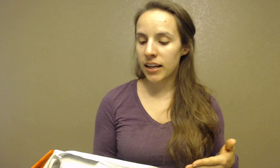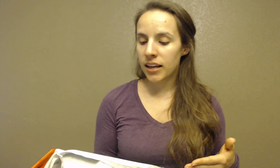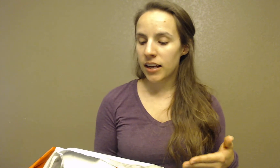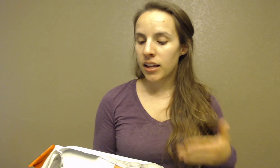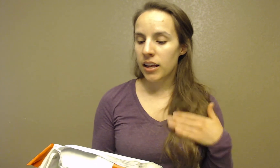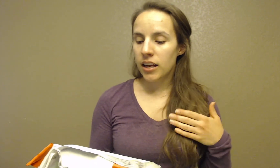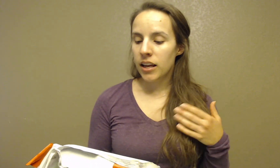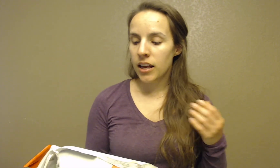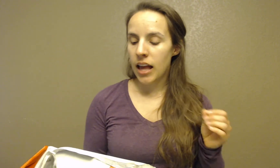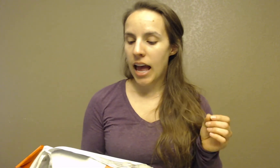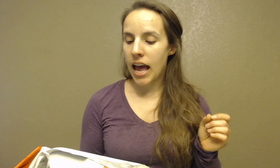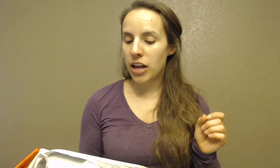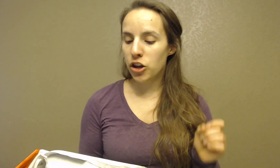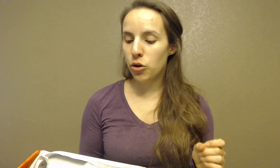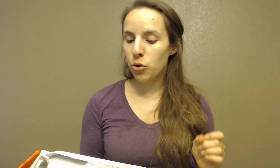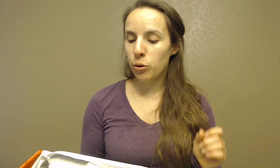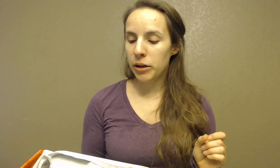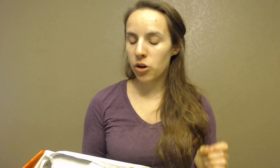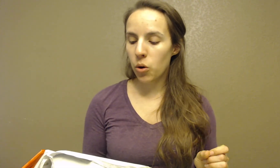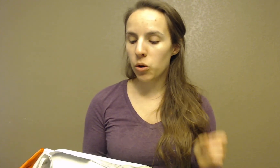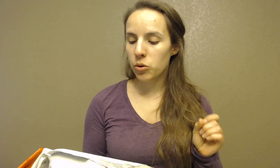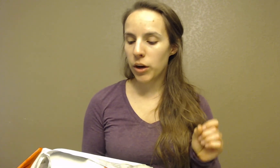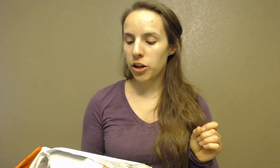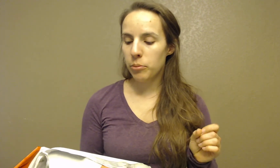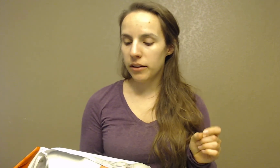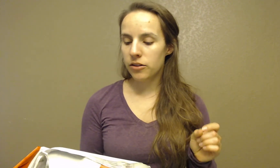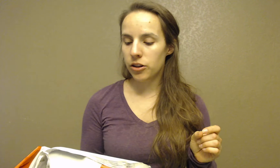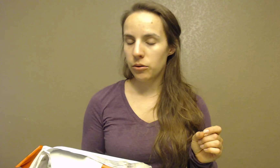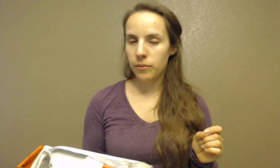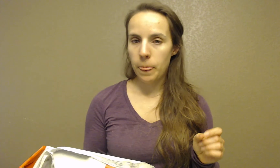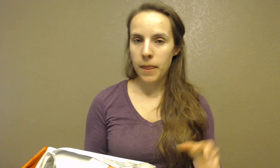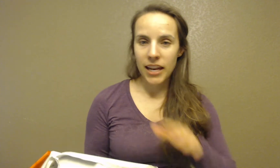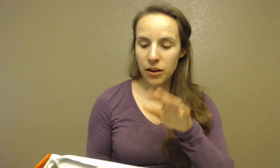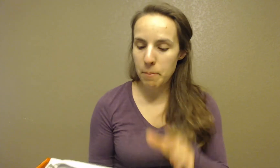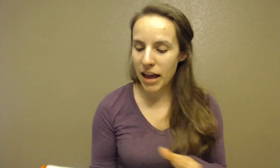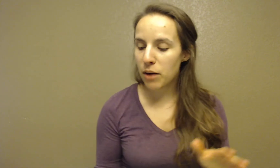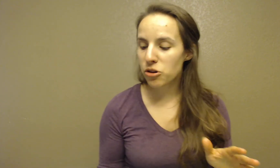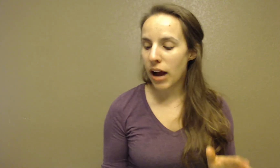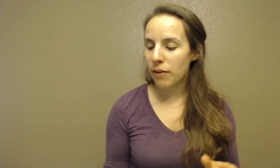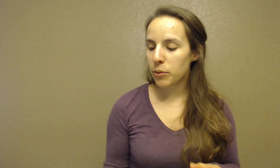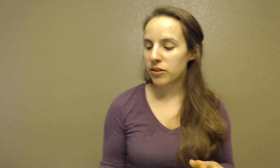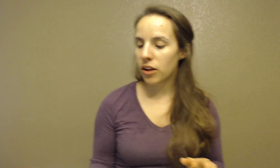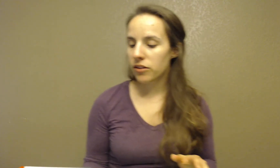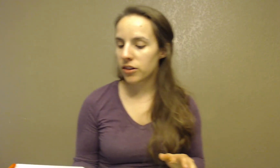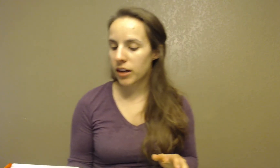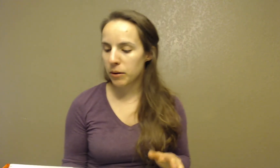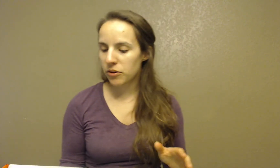and you will be told what you must do. Now the men that were traveling with Saul stood up. They were